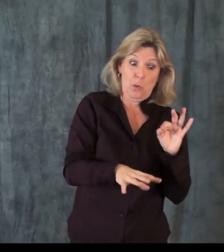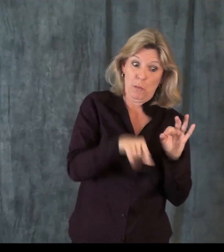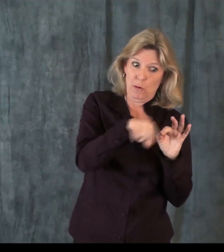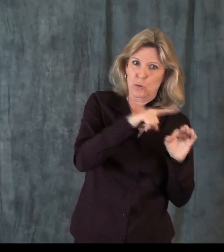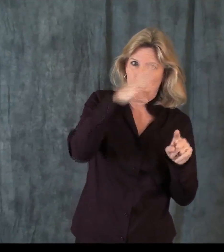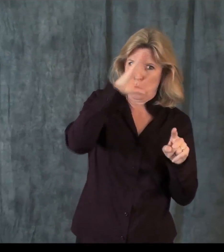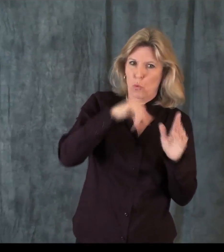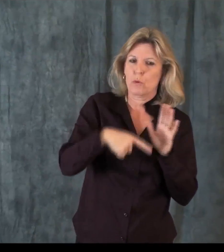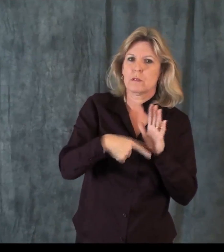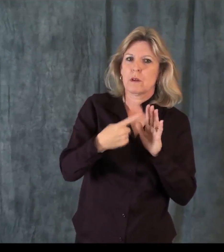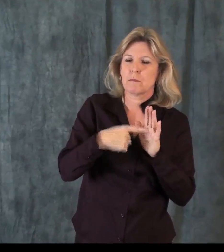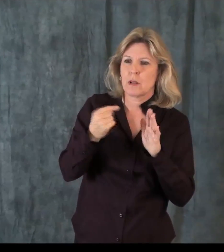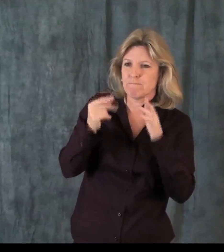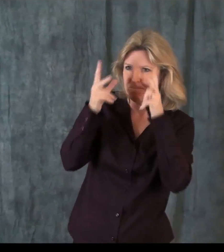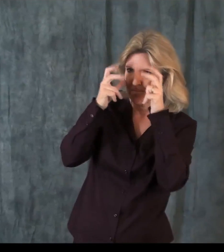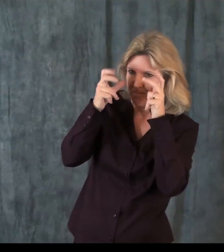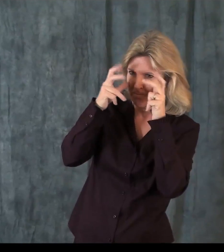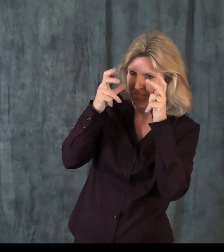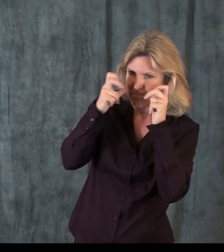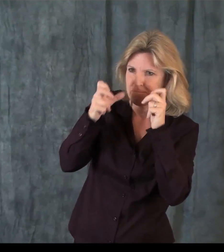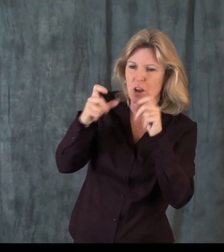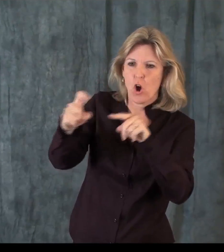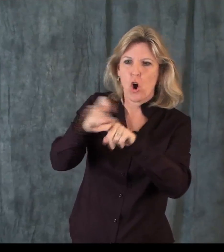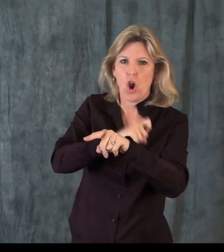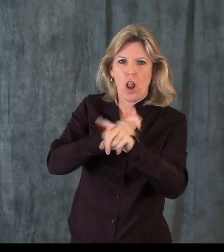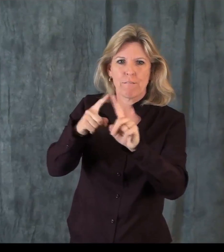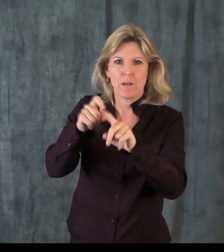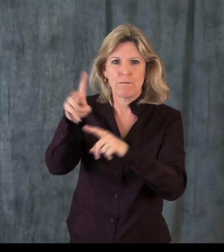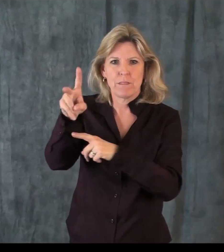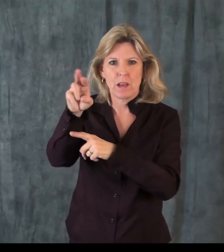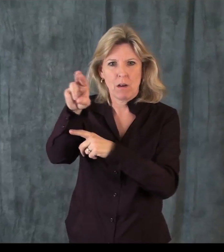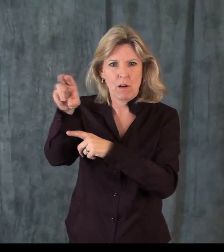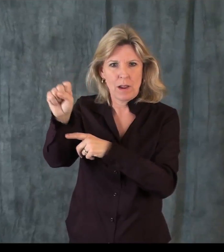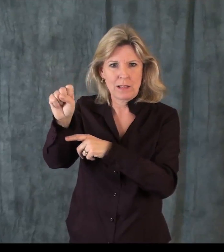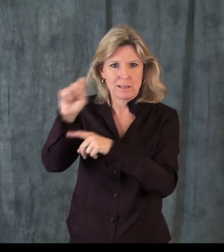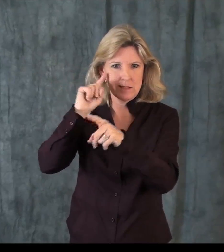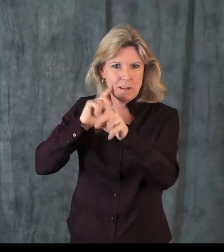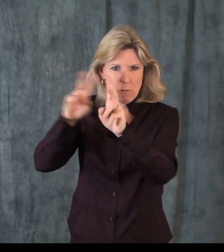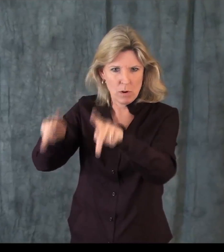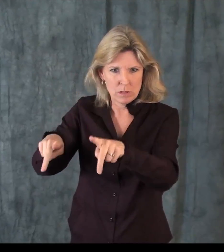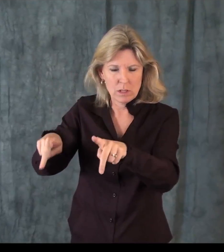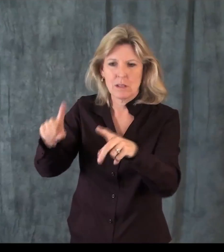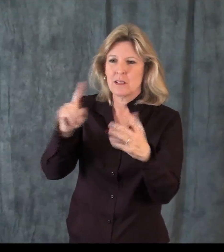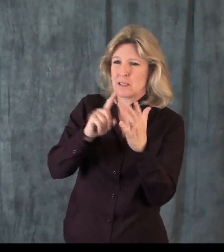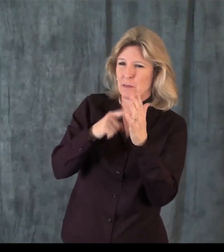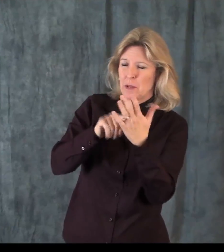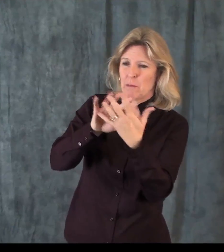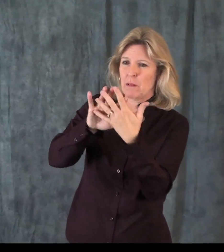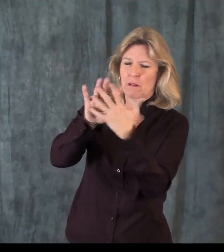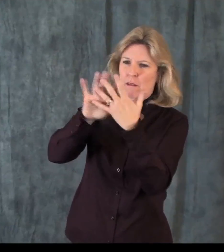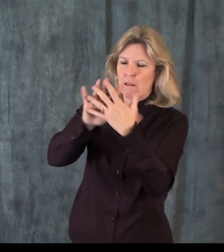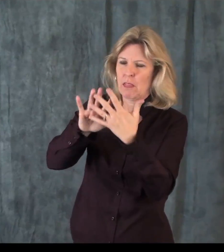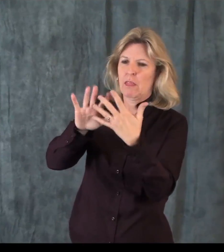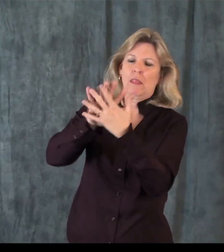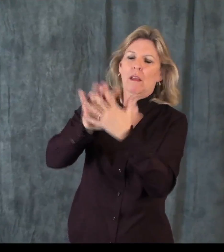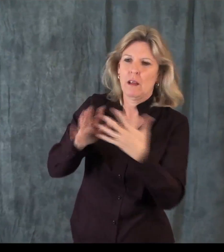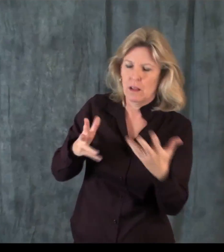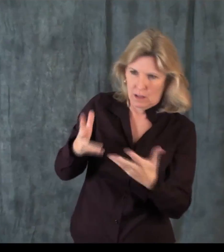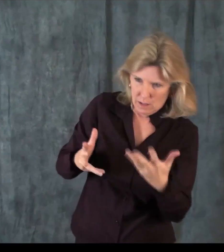we all know that, or interpreters at least know that sometimes it's very hard to understand callers that are coming in through the VRS service just because of the